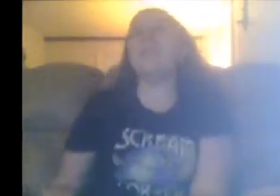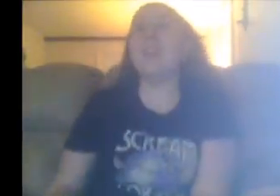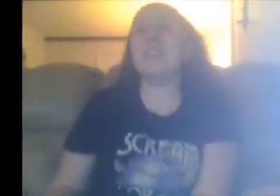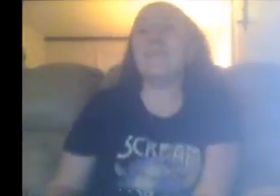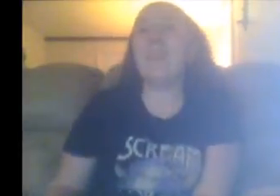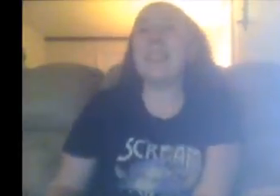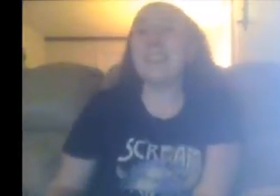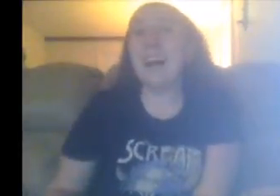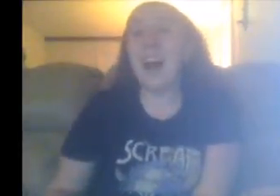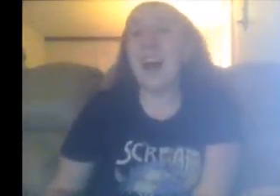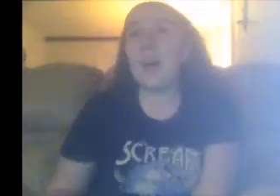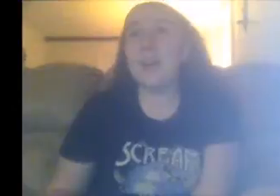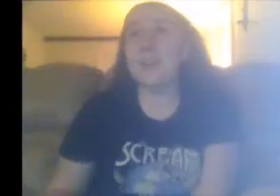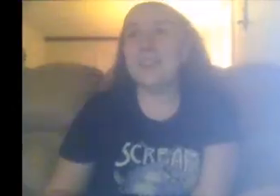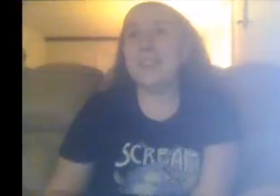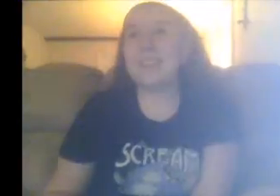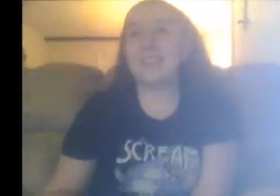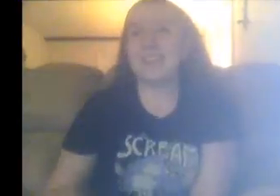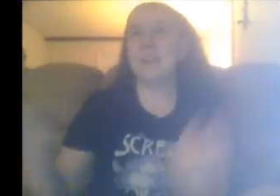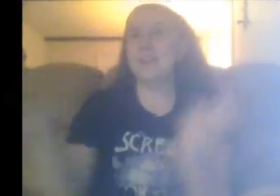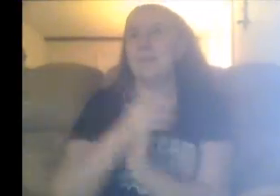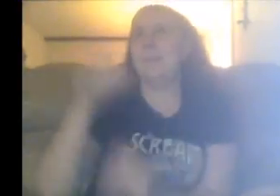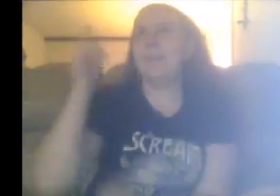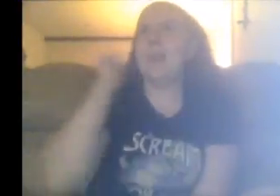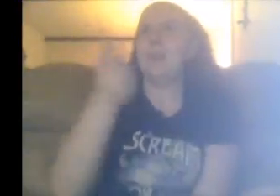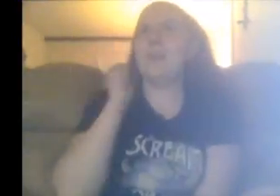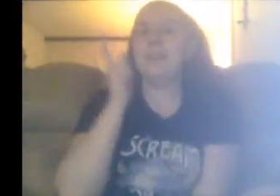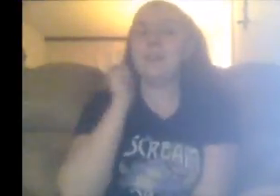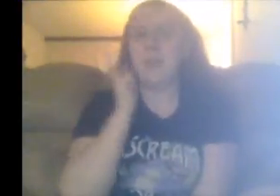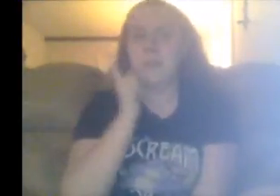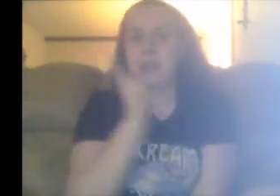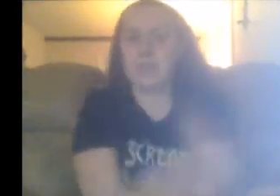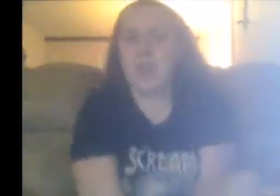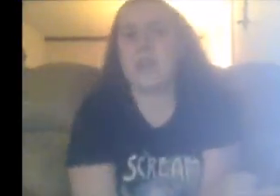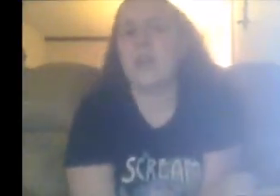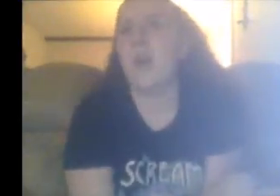Moonsault to Fandango! Now Kalisto can make a tag here.